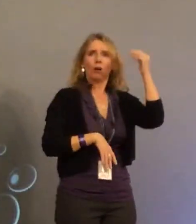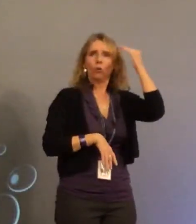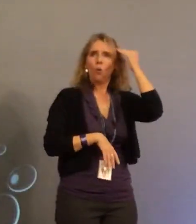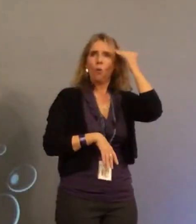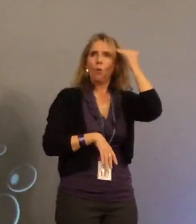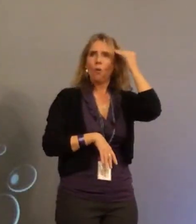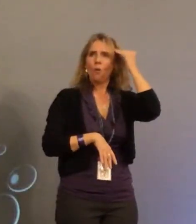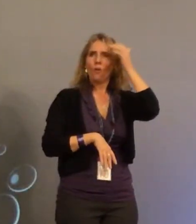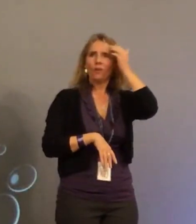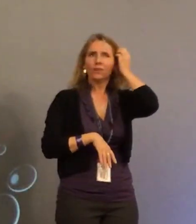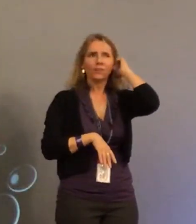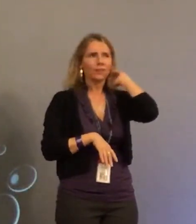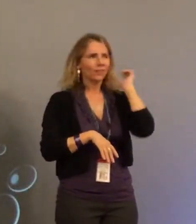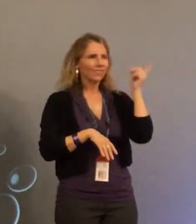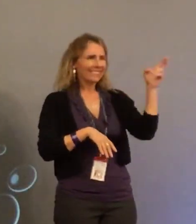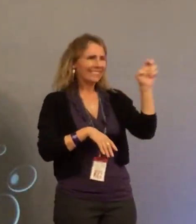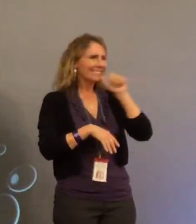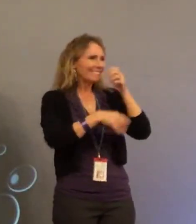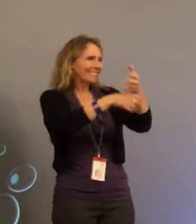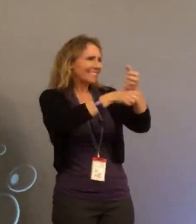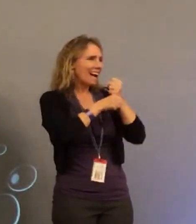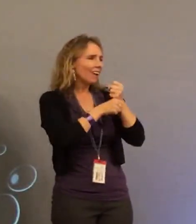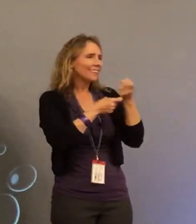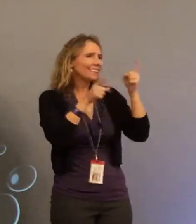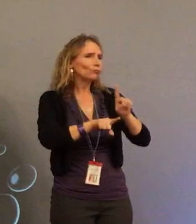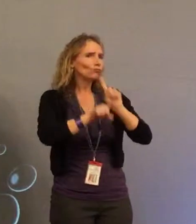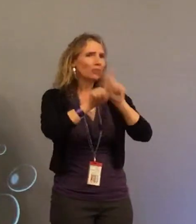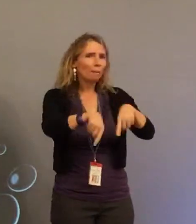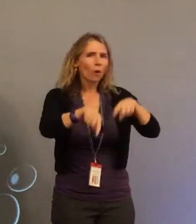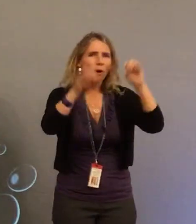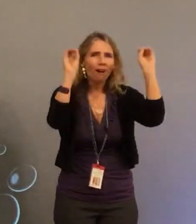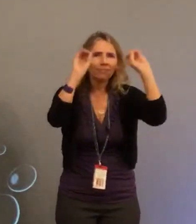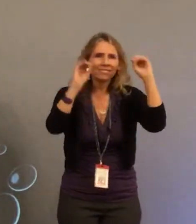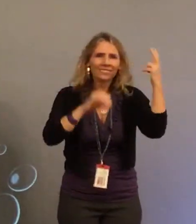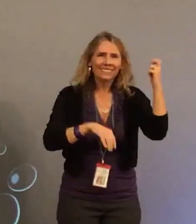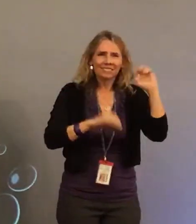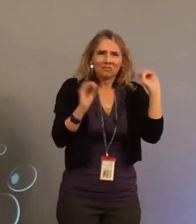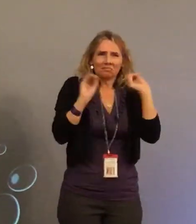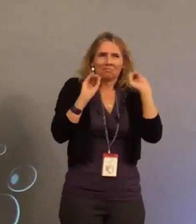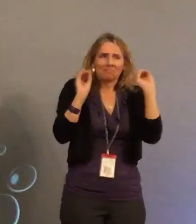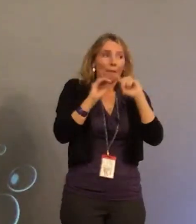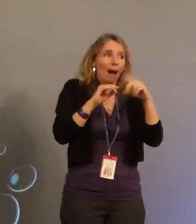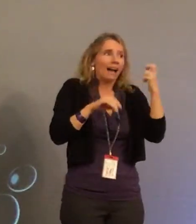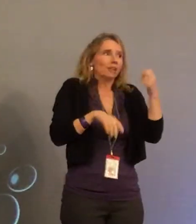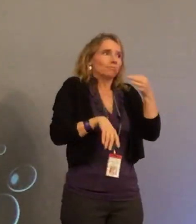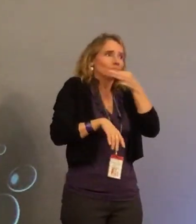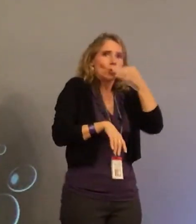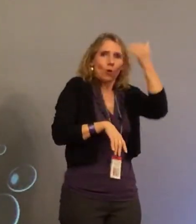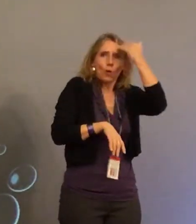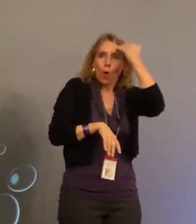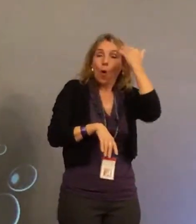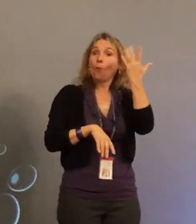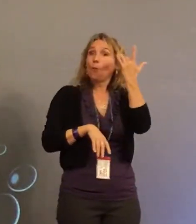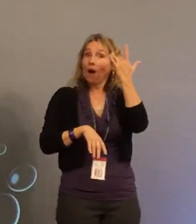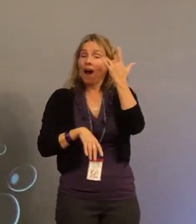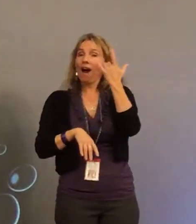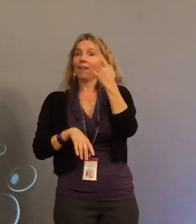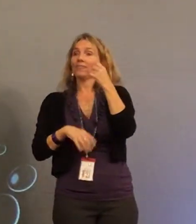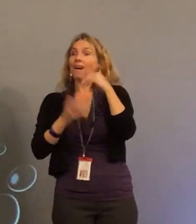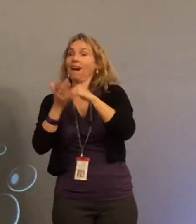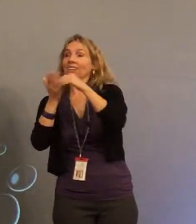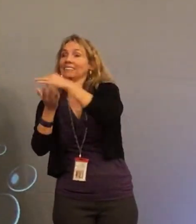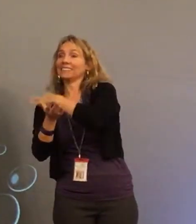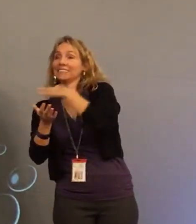mischievously. Don would know about it. He doesn't receive incident reports in his capacity, but